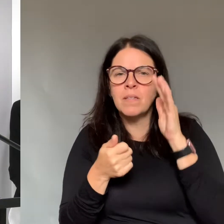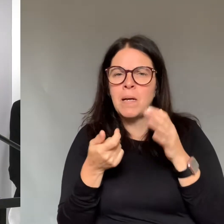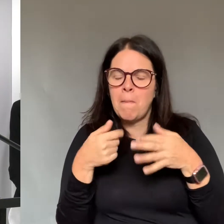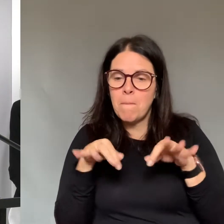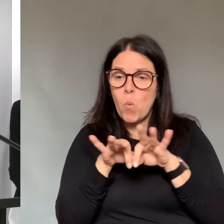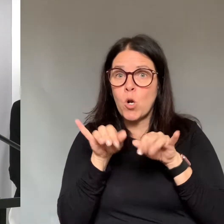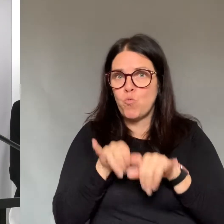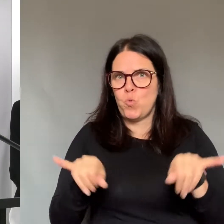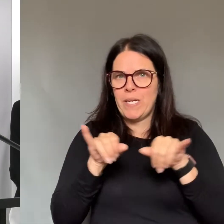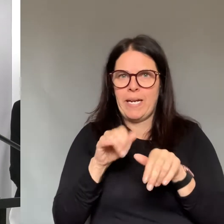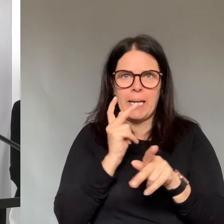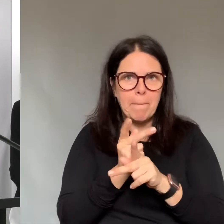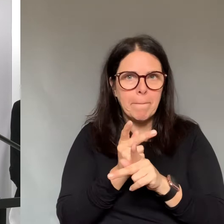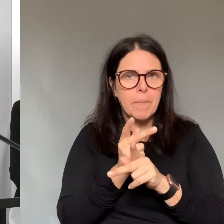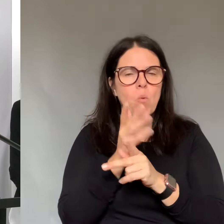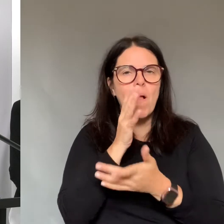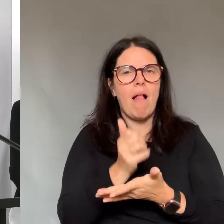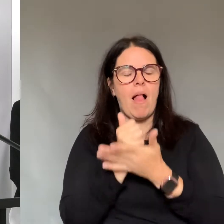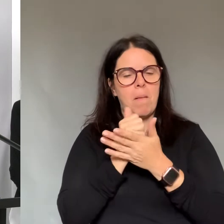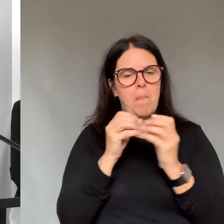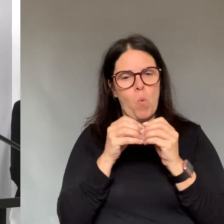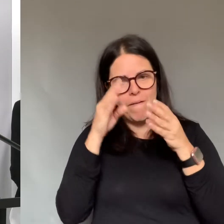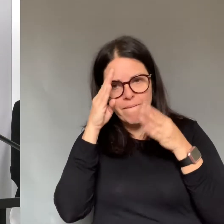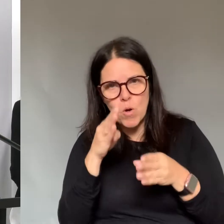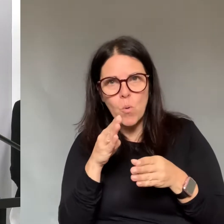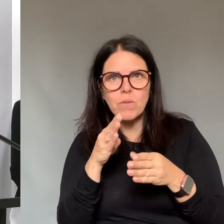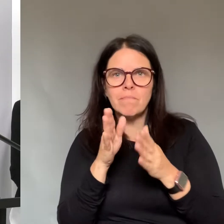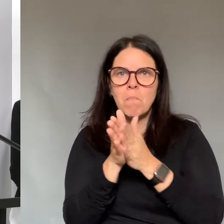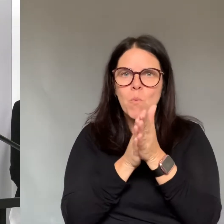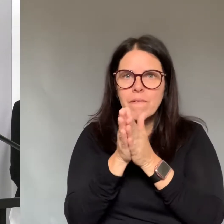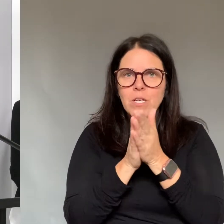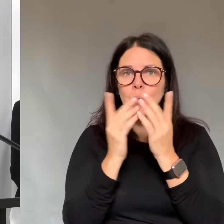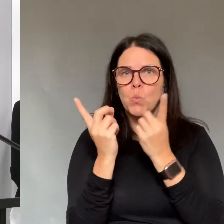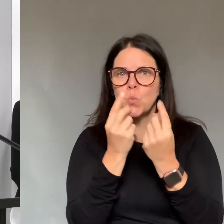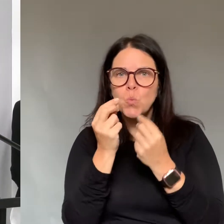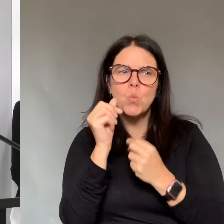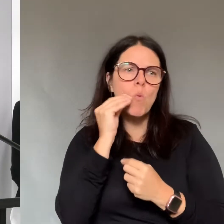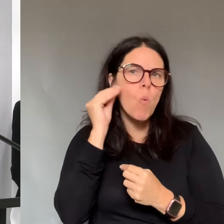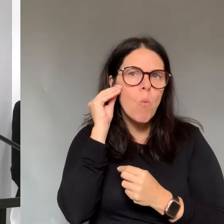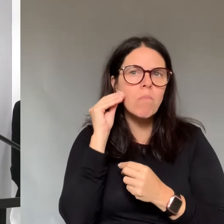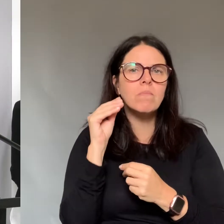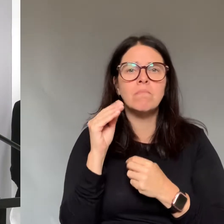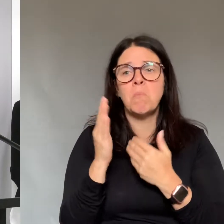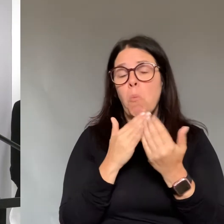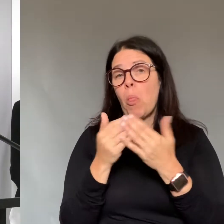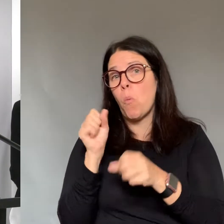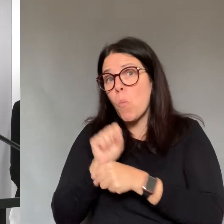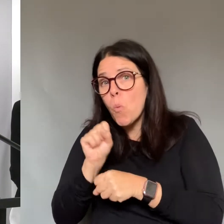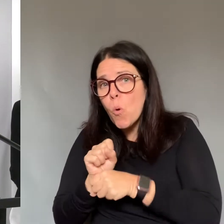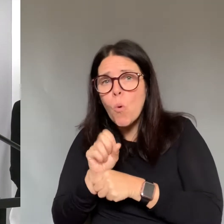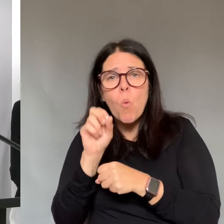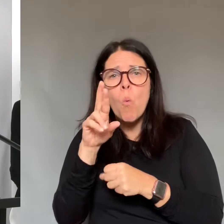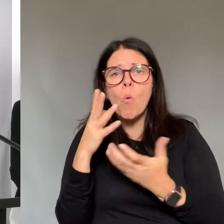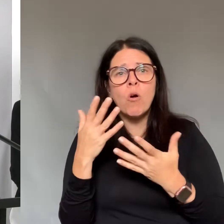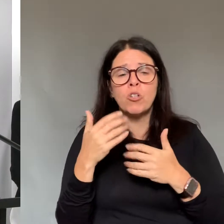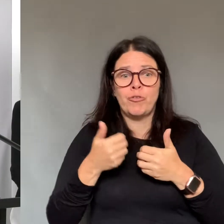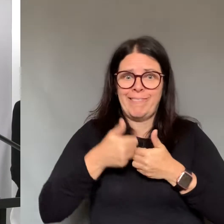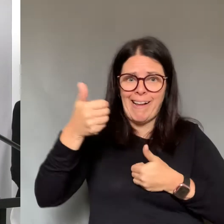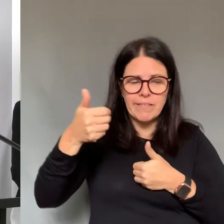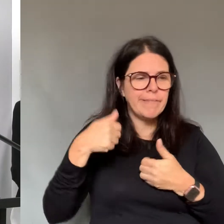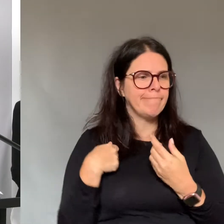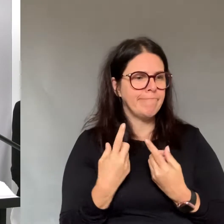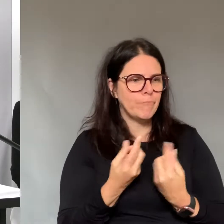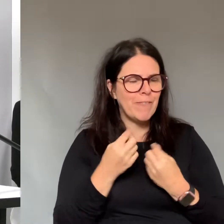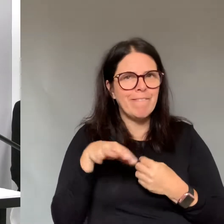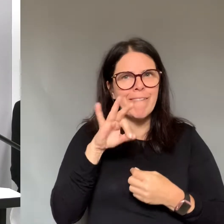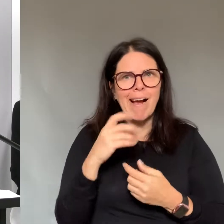-being of our community and our individuals. There is a lot of stress and anxiety everywhere and it is not good for our